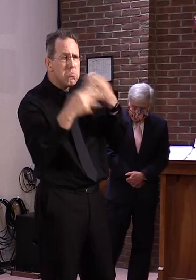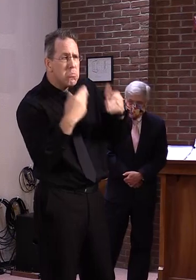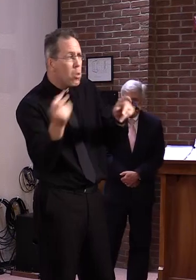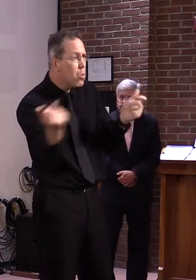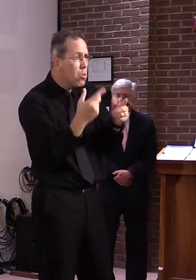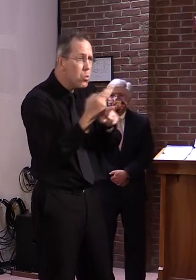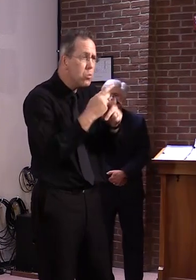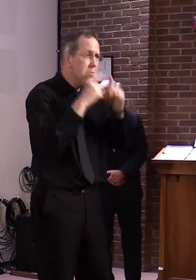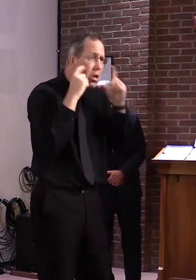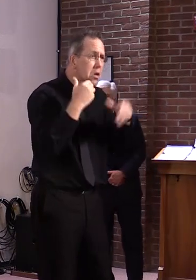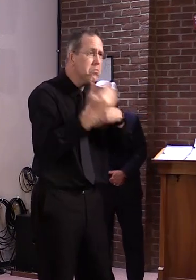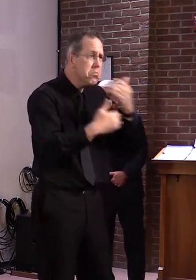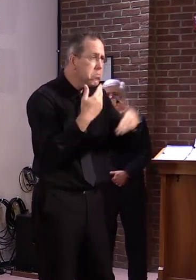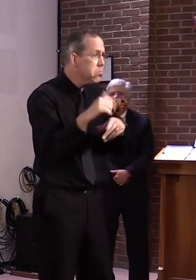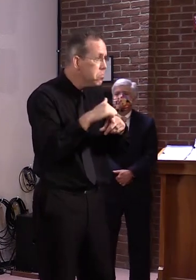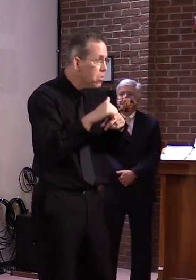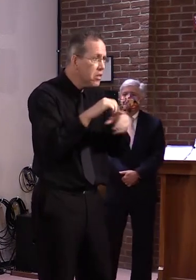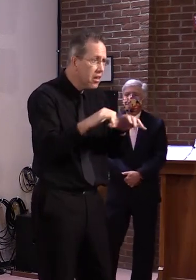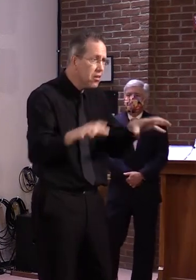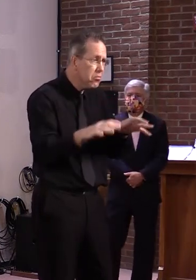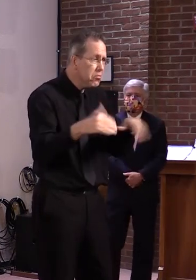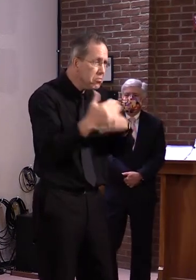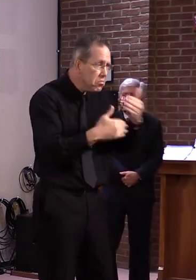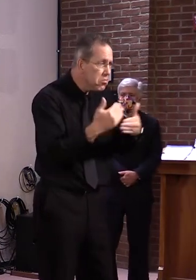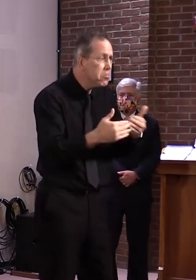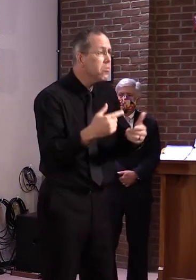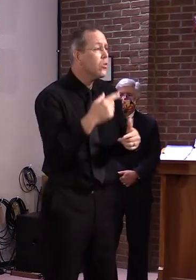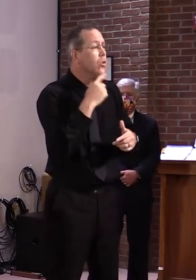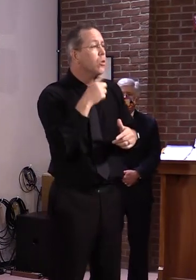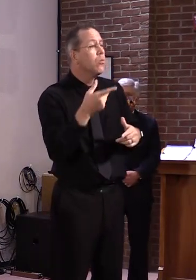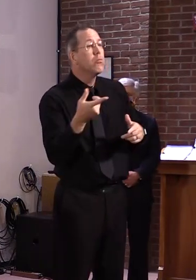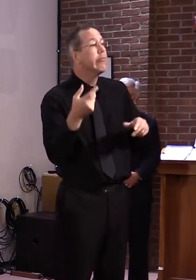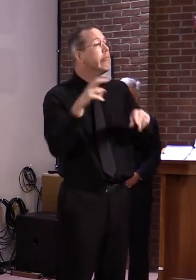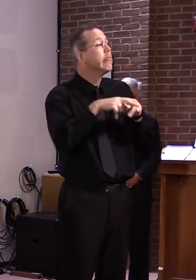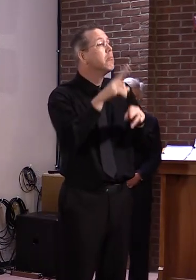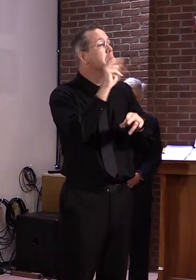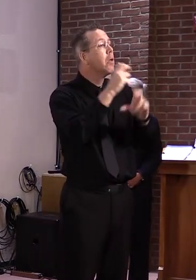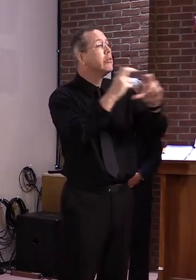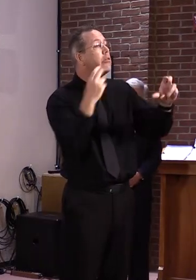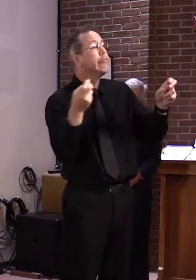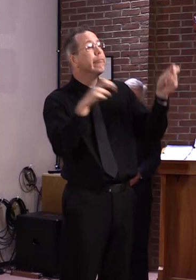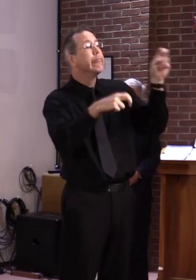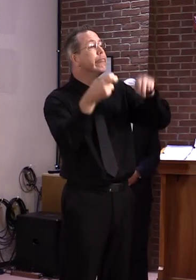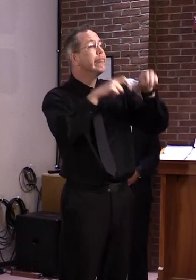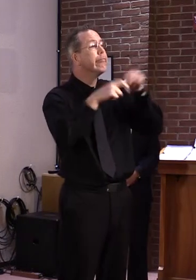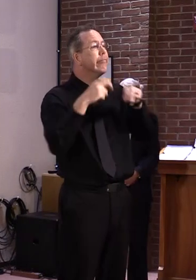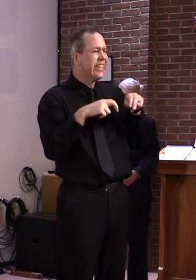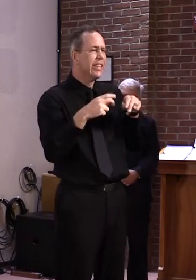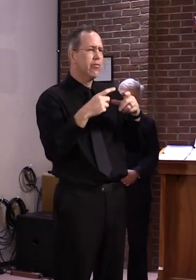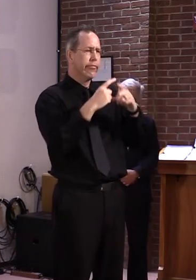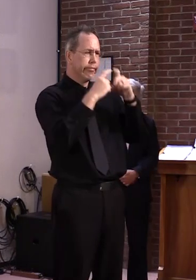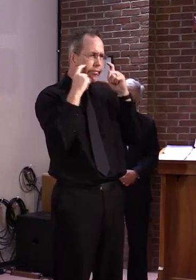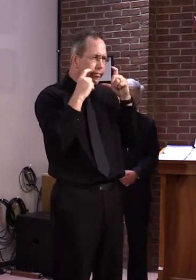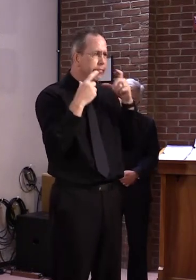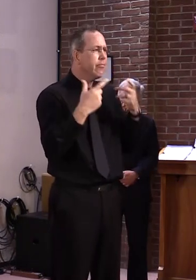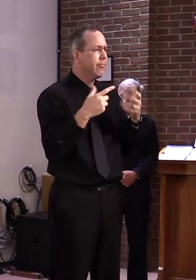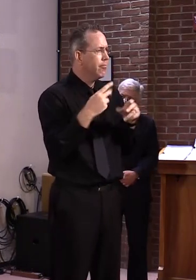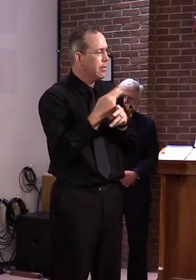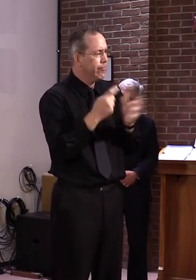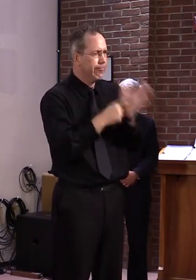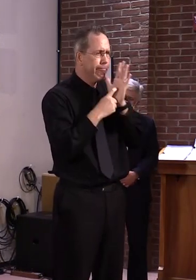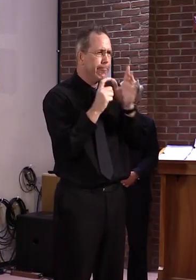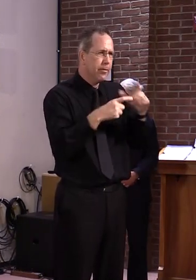we have mandated for those riding public transportation to wear masks. We did that a number of weeks ago.